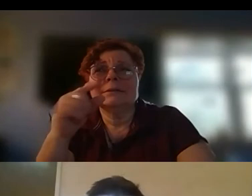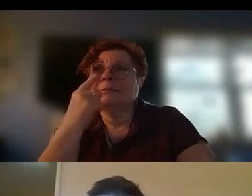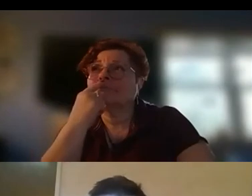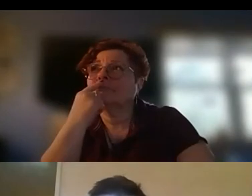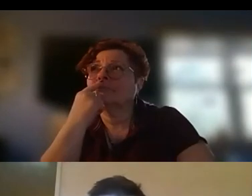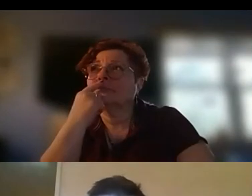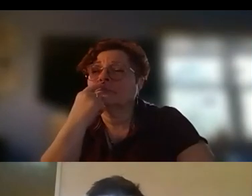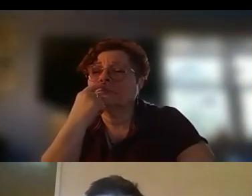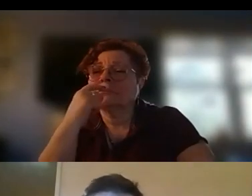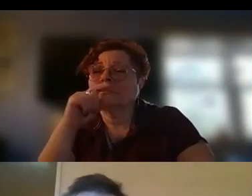memories get so foggy.